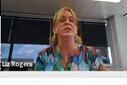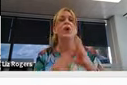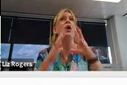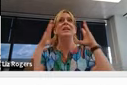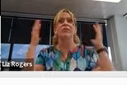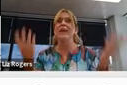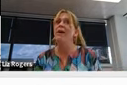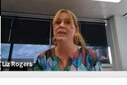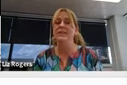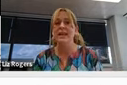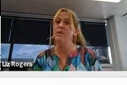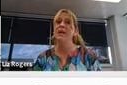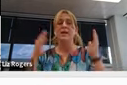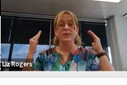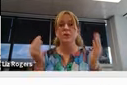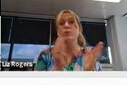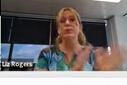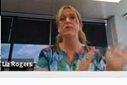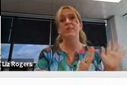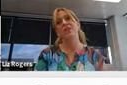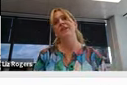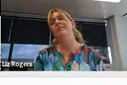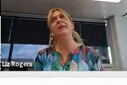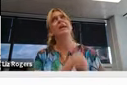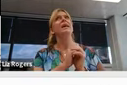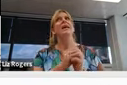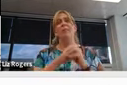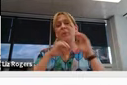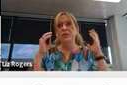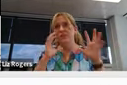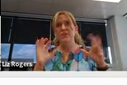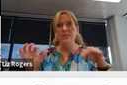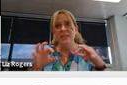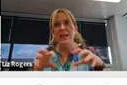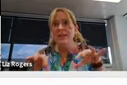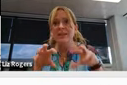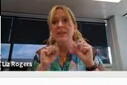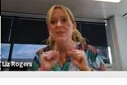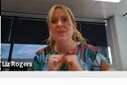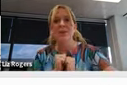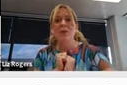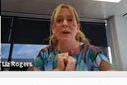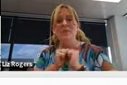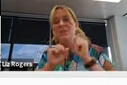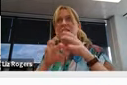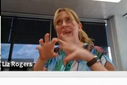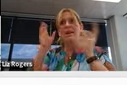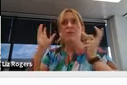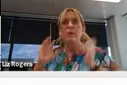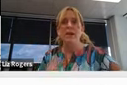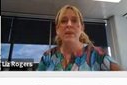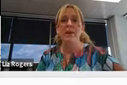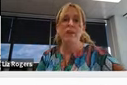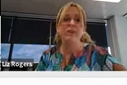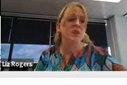and students, there's so many different characters. There can be schools of fish. There can be a bunch of different snails. Like those long bums are just like